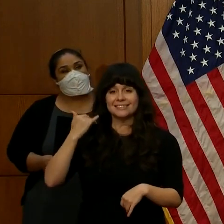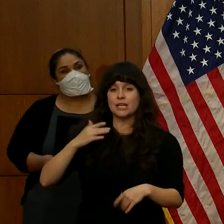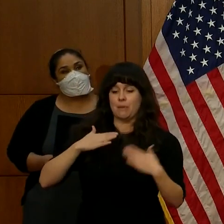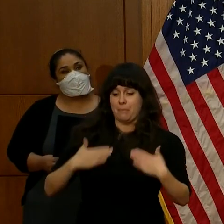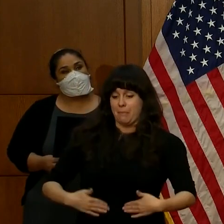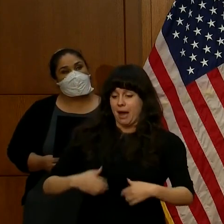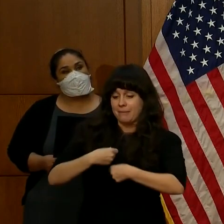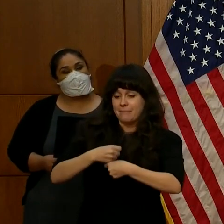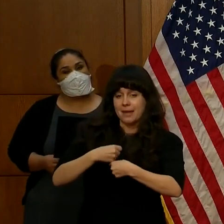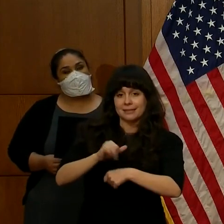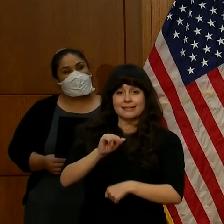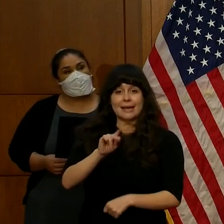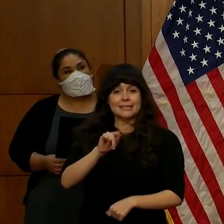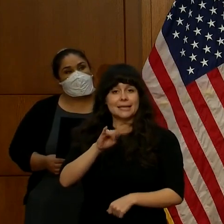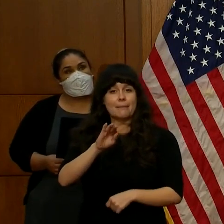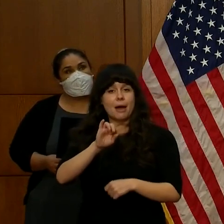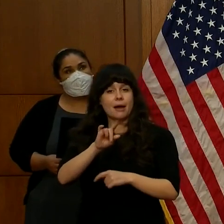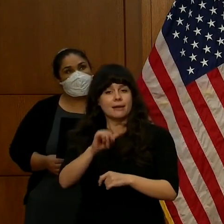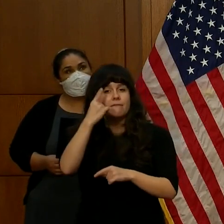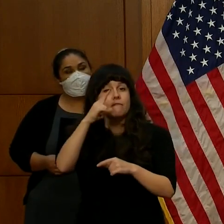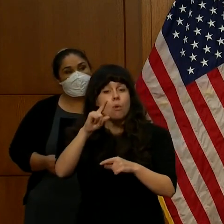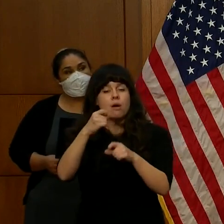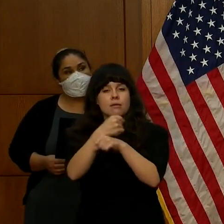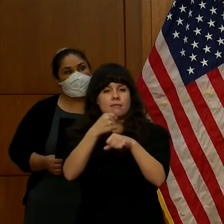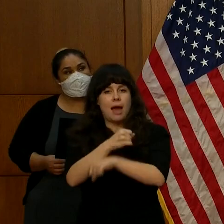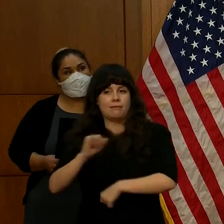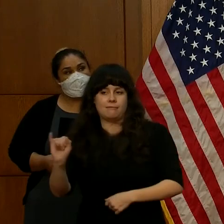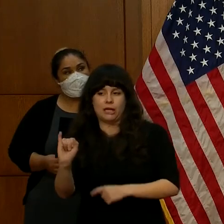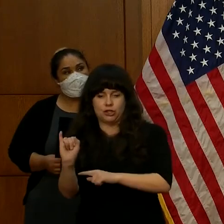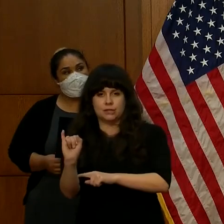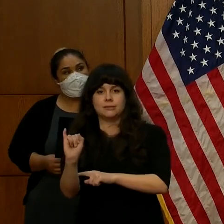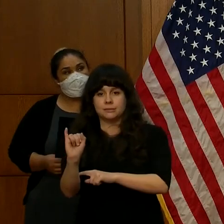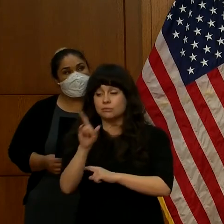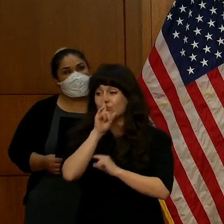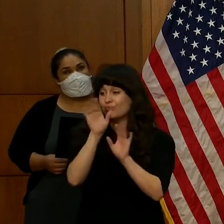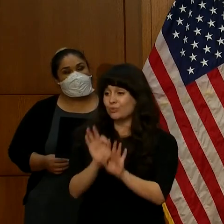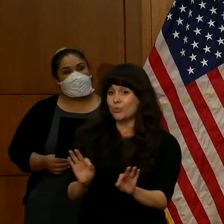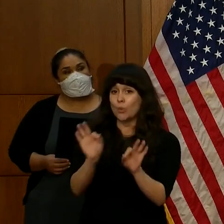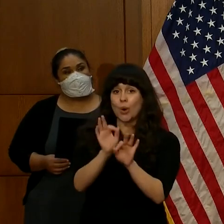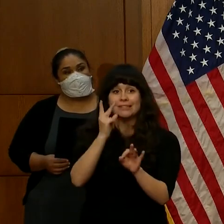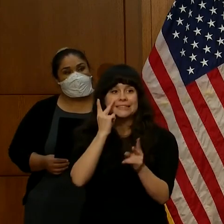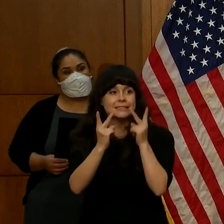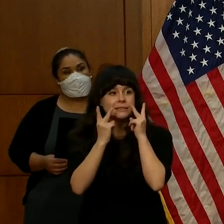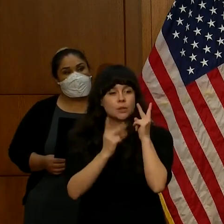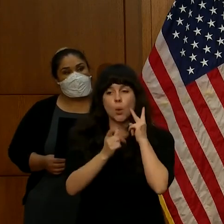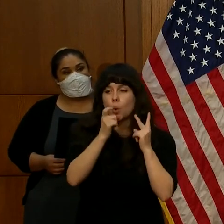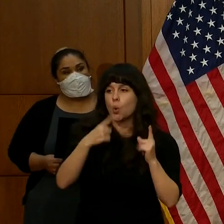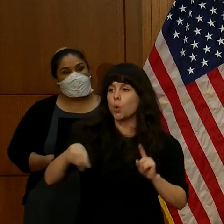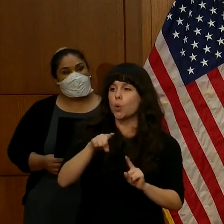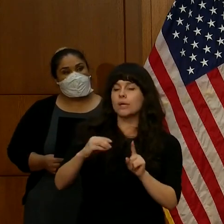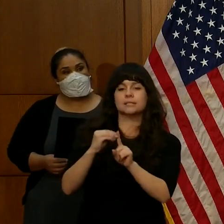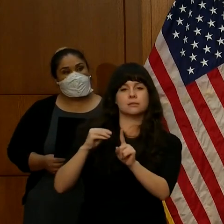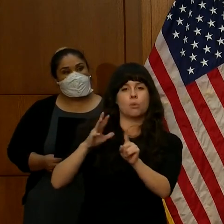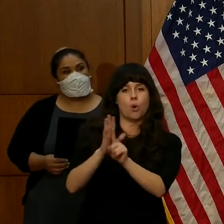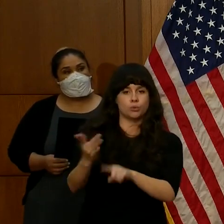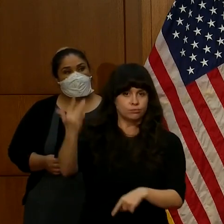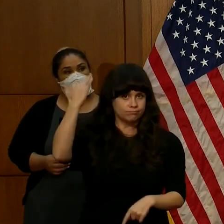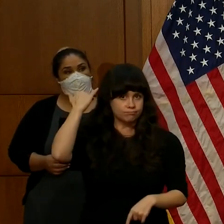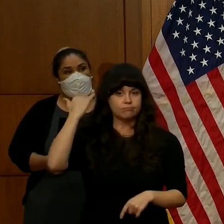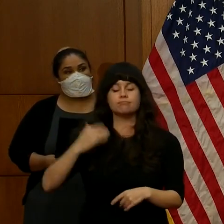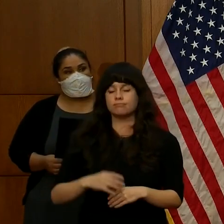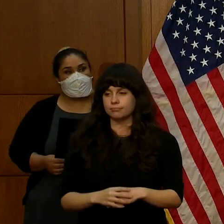infections. So this is an important new tool, especially to tell who has been exposed to this in the past.